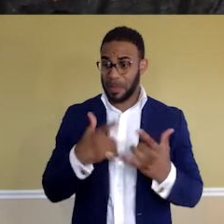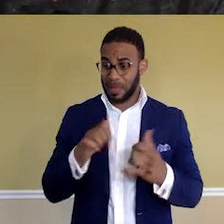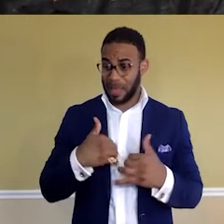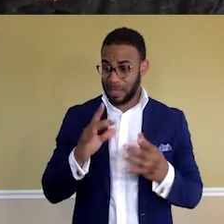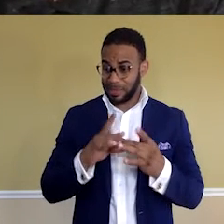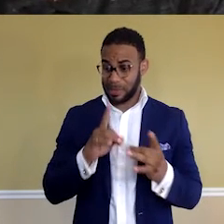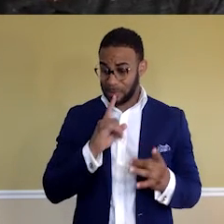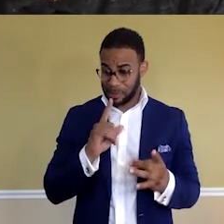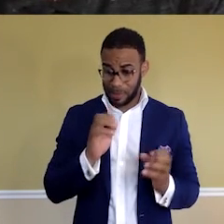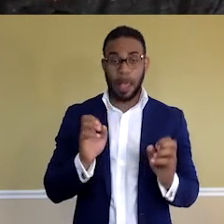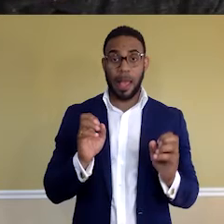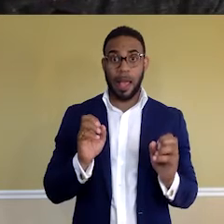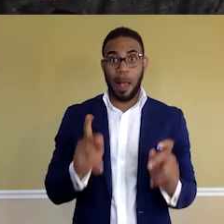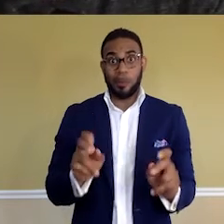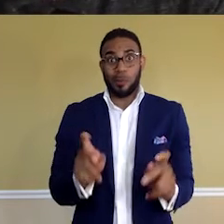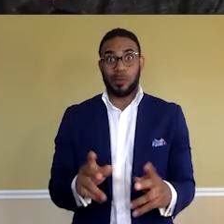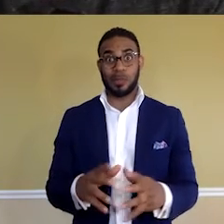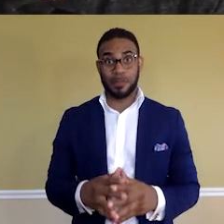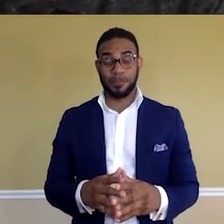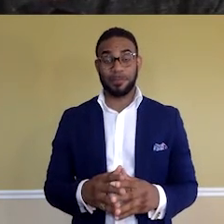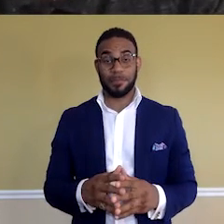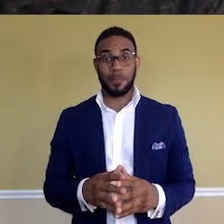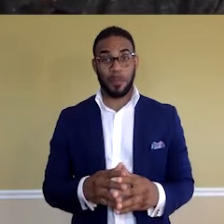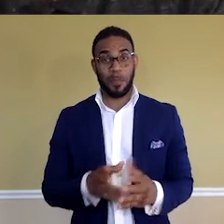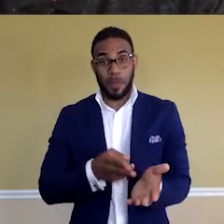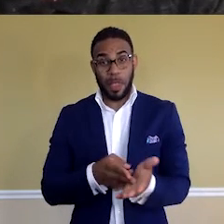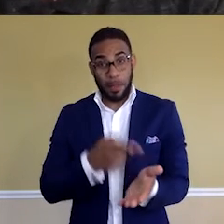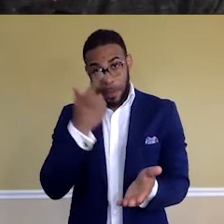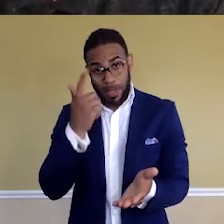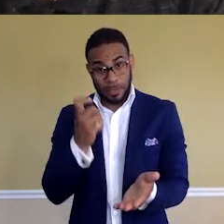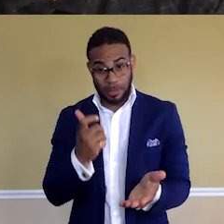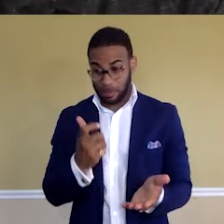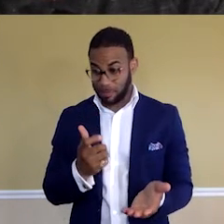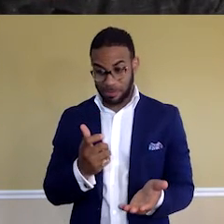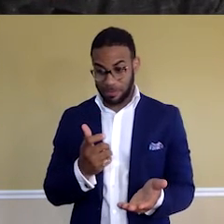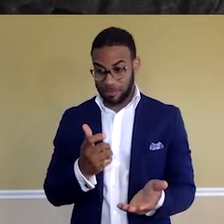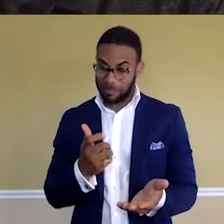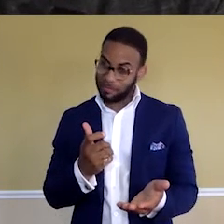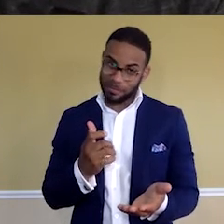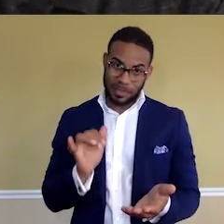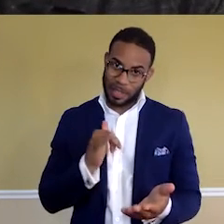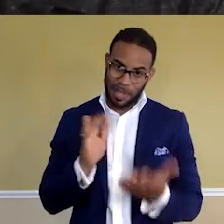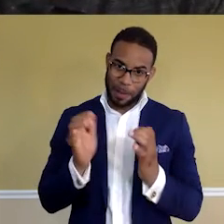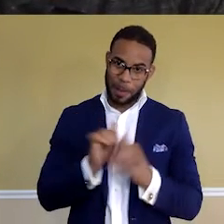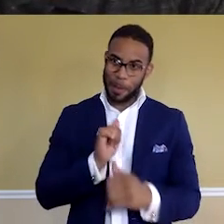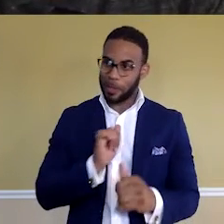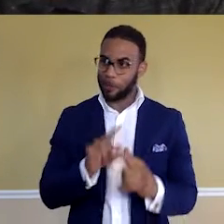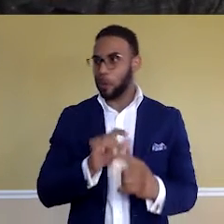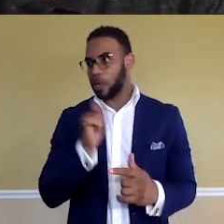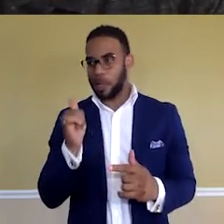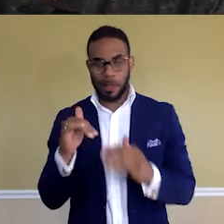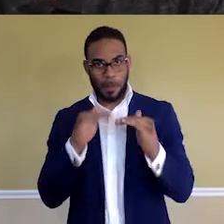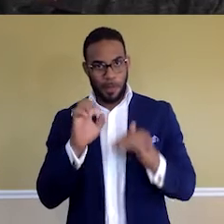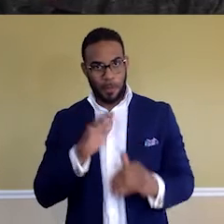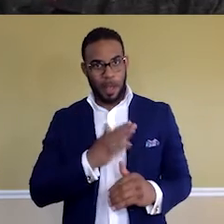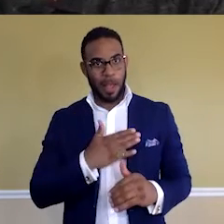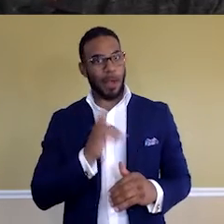opportunity, honestly, because if I could compare myself to another peer of mine, we went to the same school,